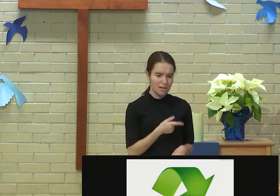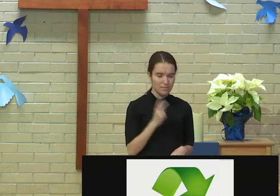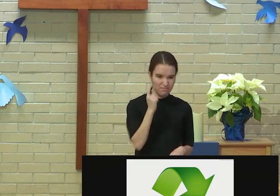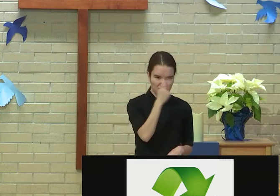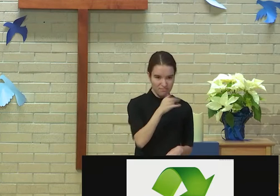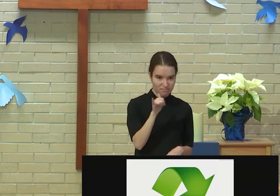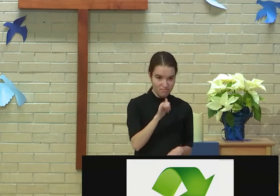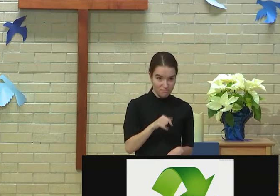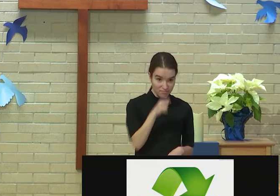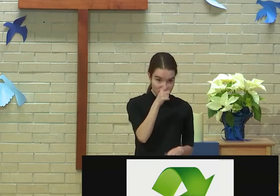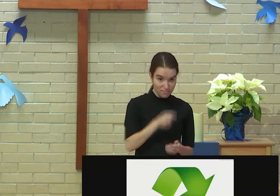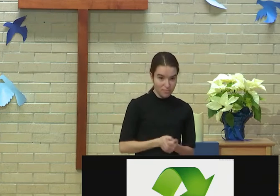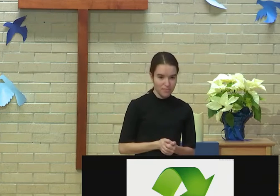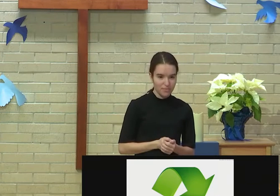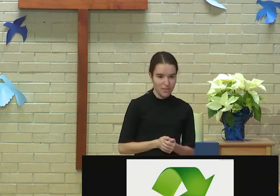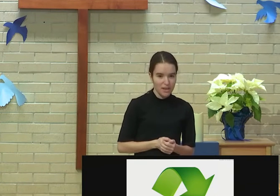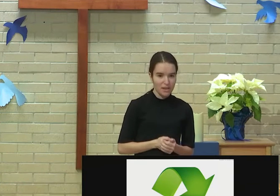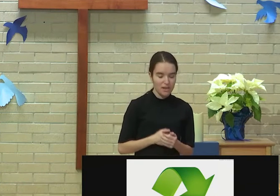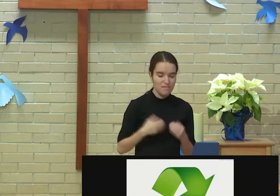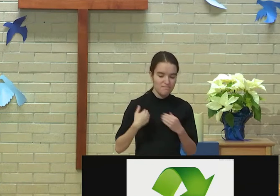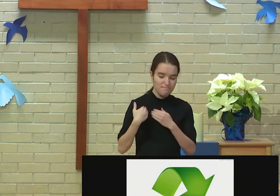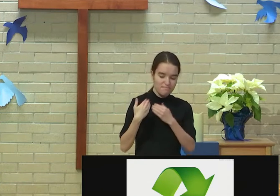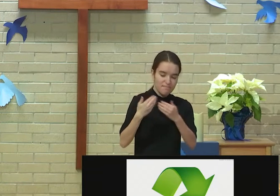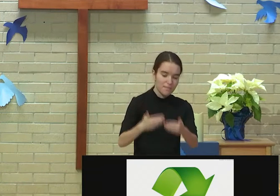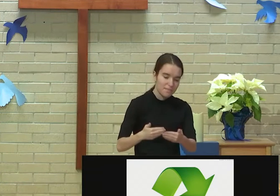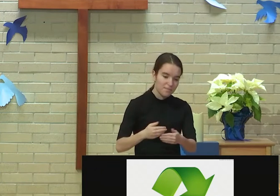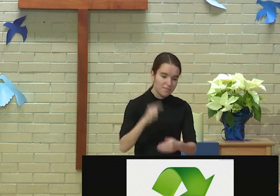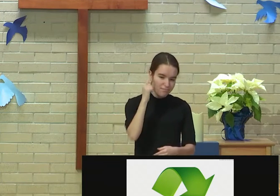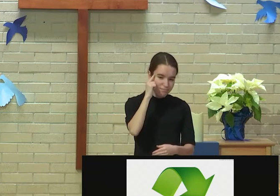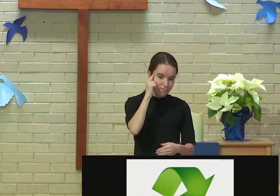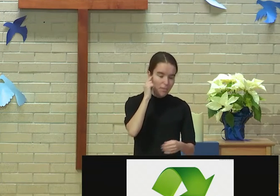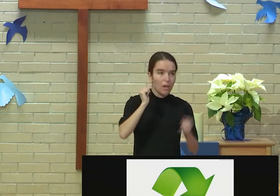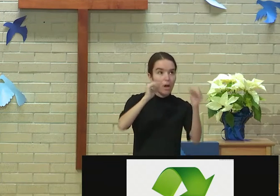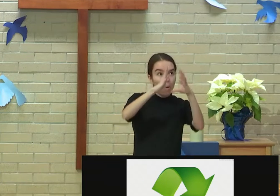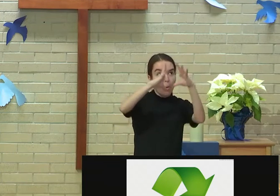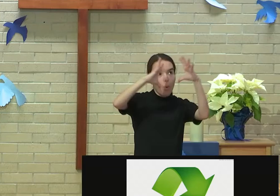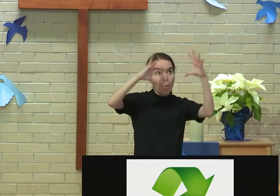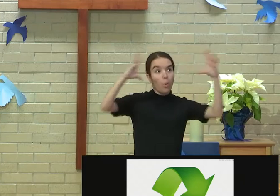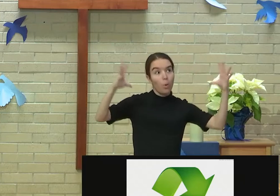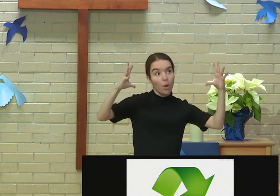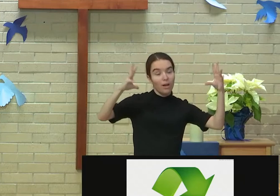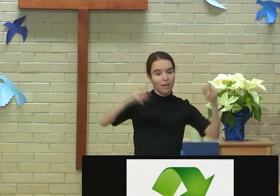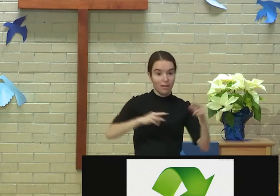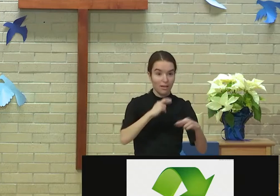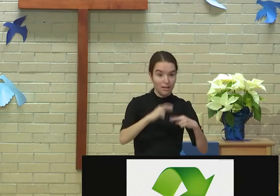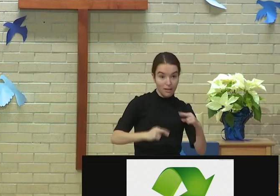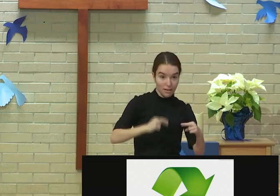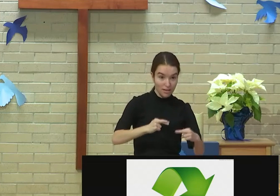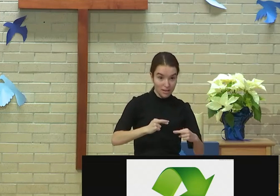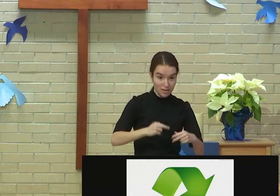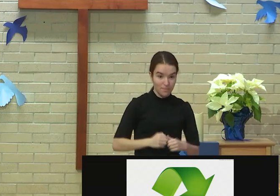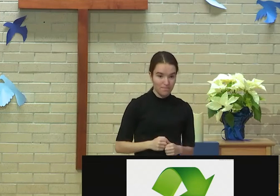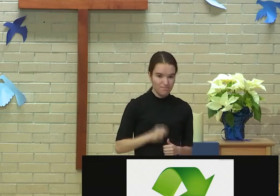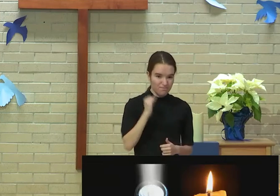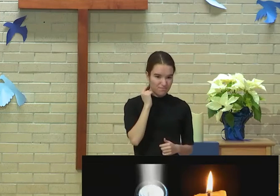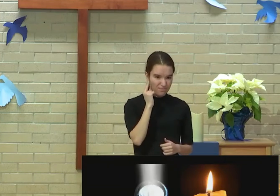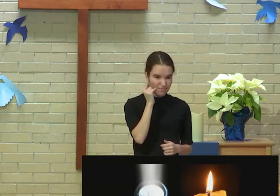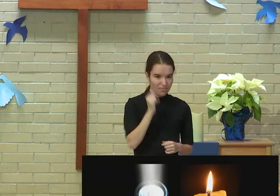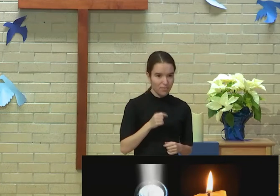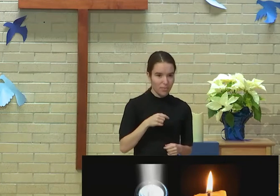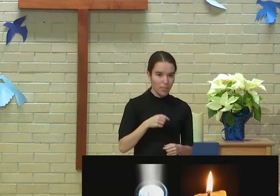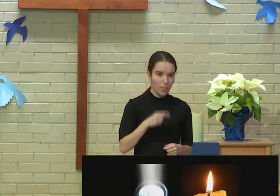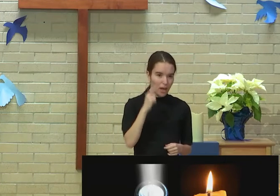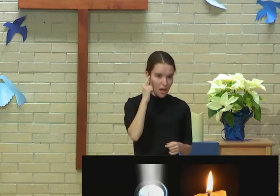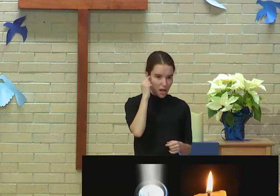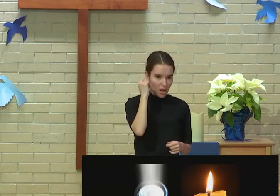So we encouraged our artists to think more broadly about the whole concept of recycling, and to sort of illustrate that as an analogy, I wanted